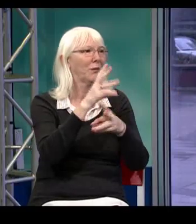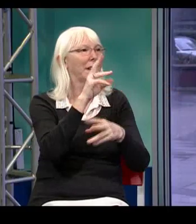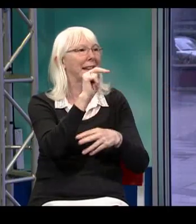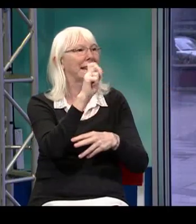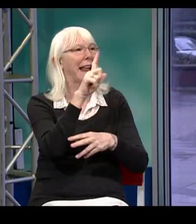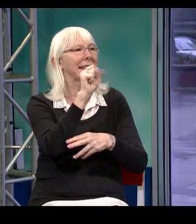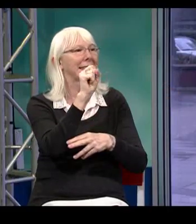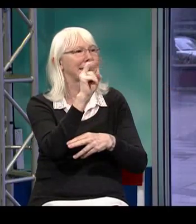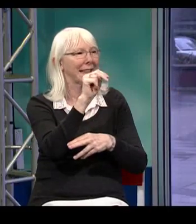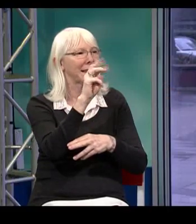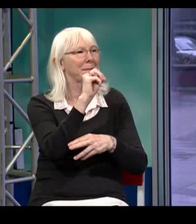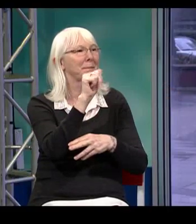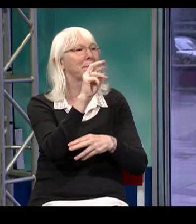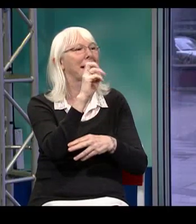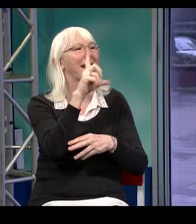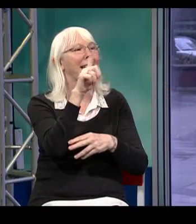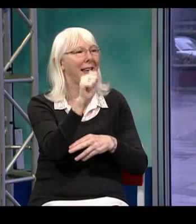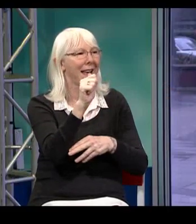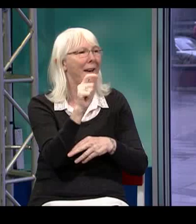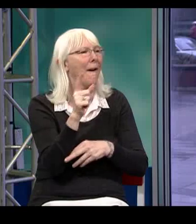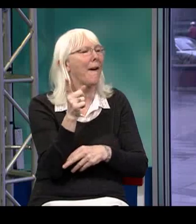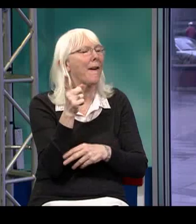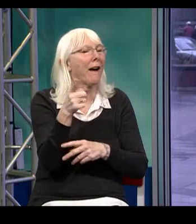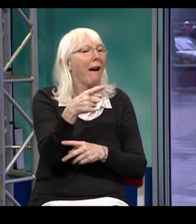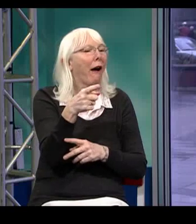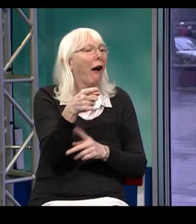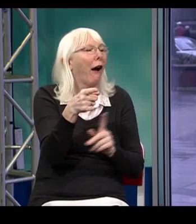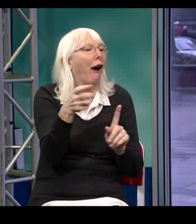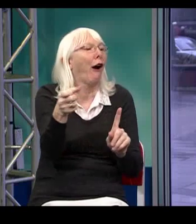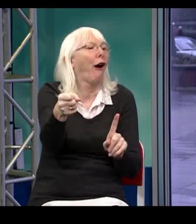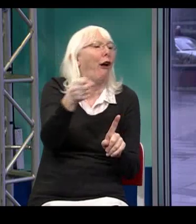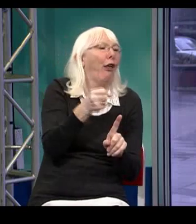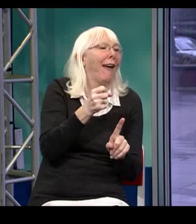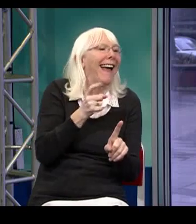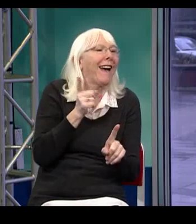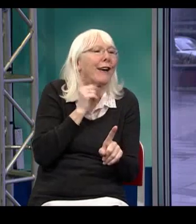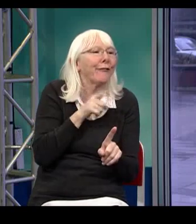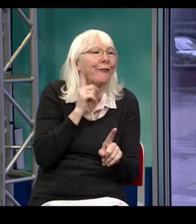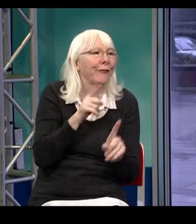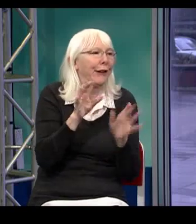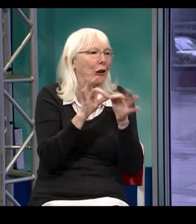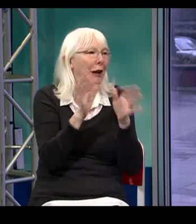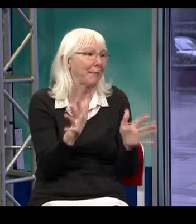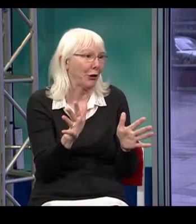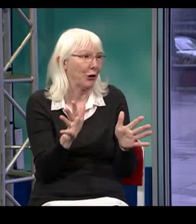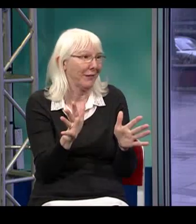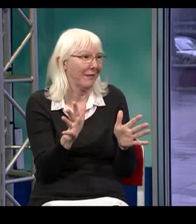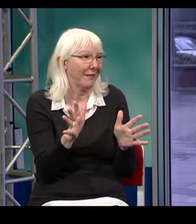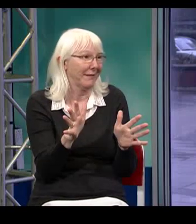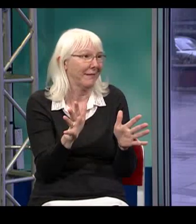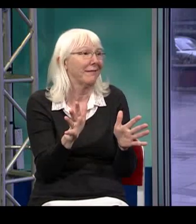worldwide, that news. Nelson Mandela, his service, they hired an interpreter who wasn't qualified.